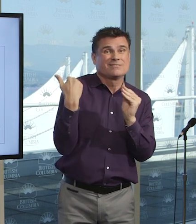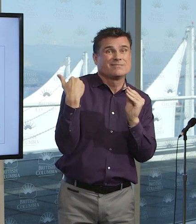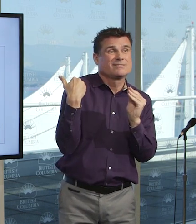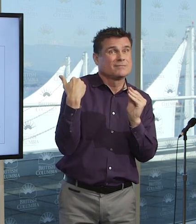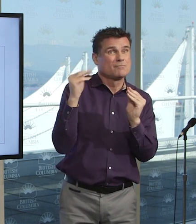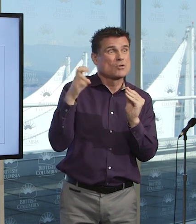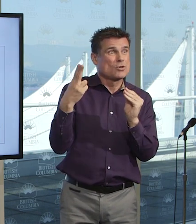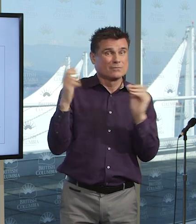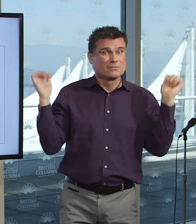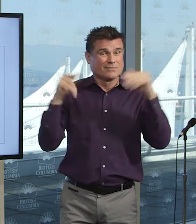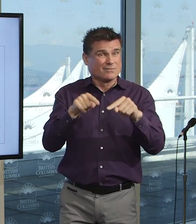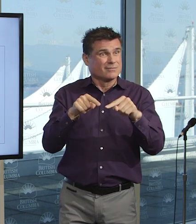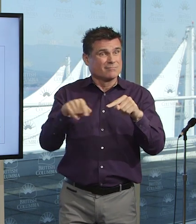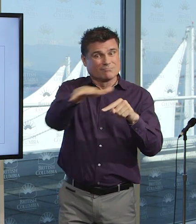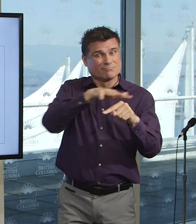-term care homes.